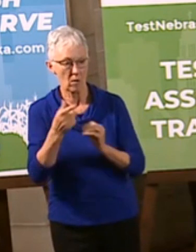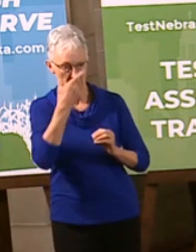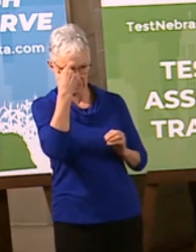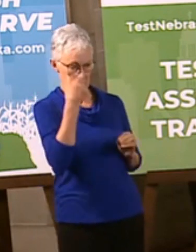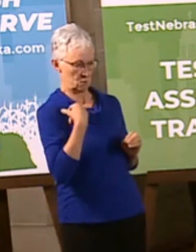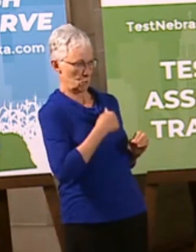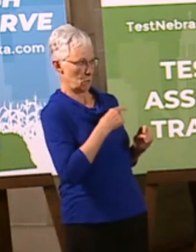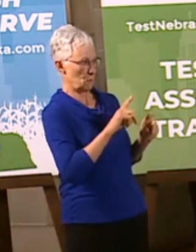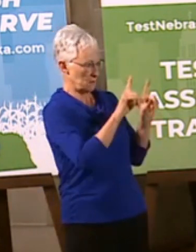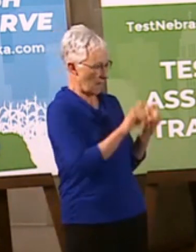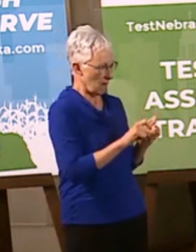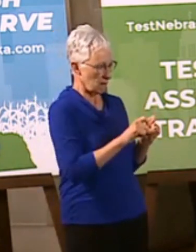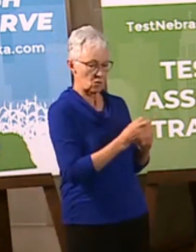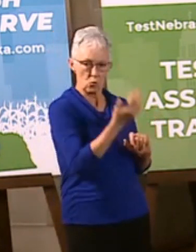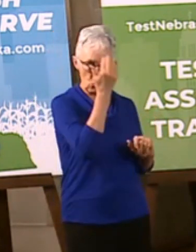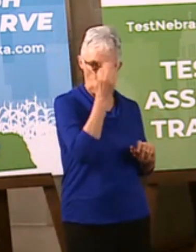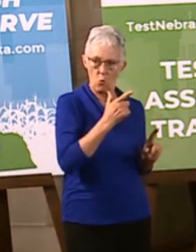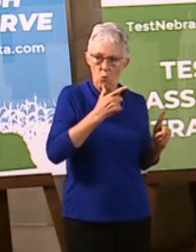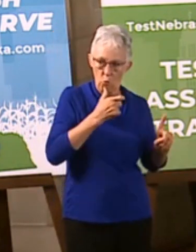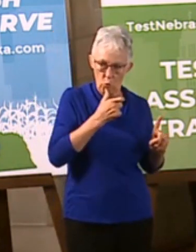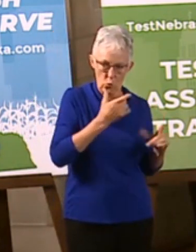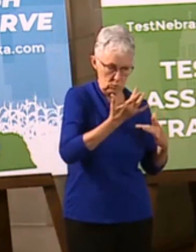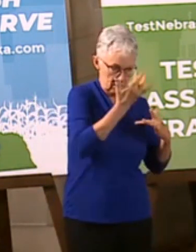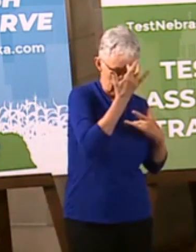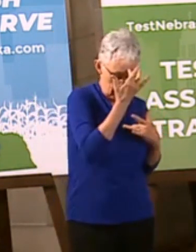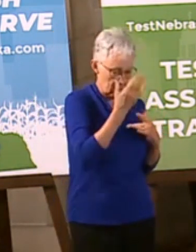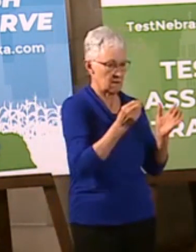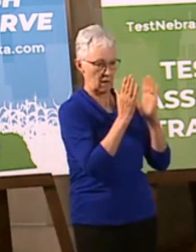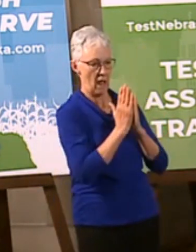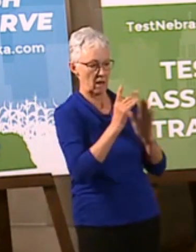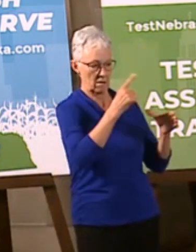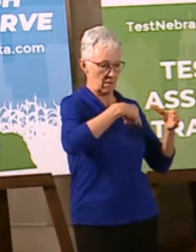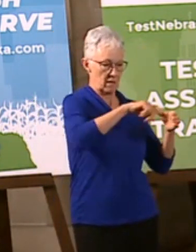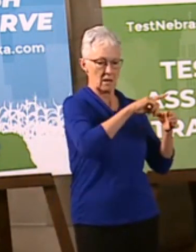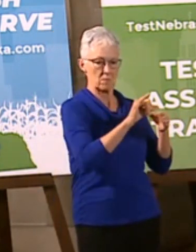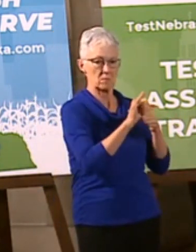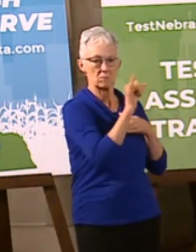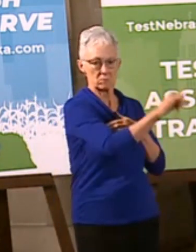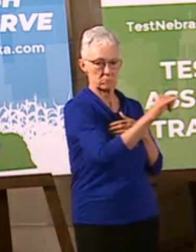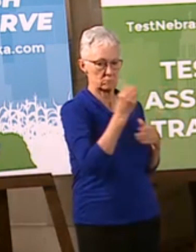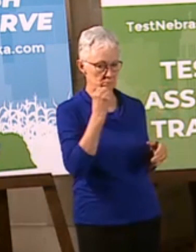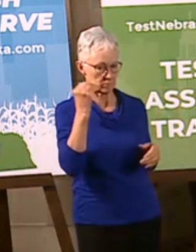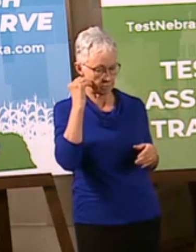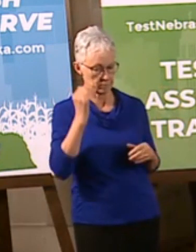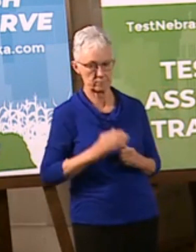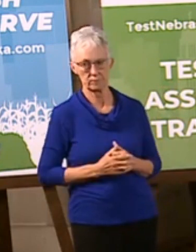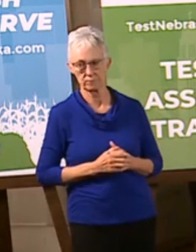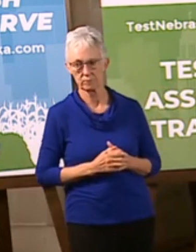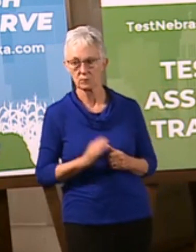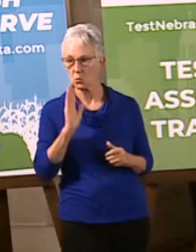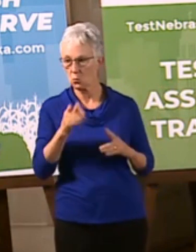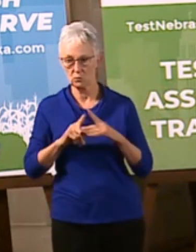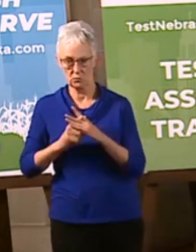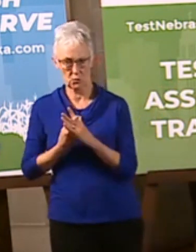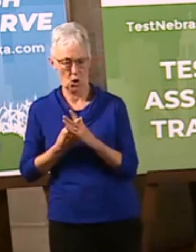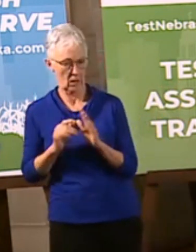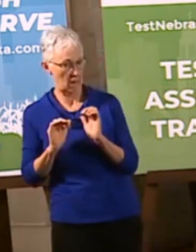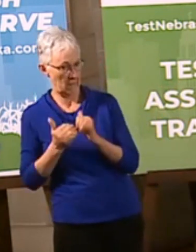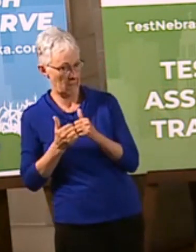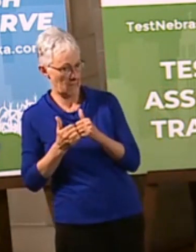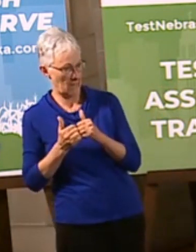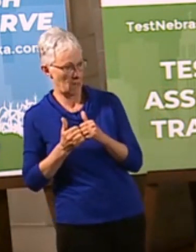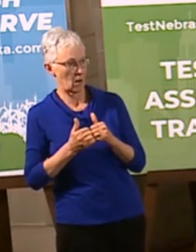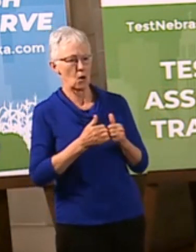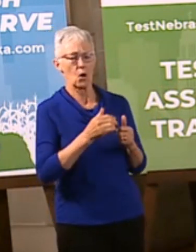and then we will track. And we will start off similar the way we've done with all of our testing where we'll start off with the highest